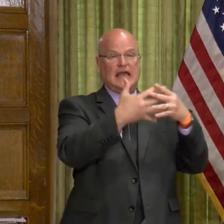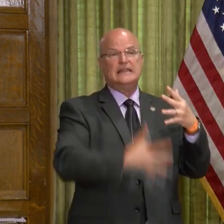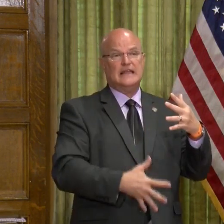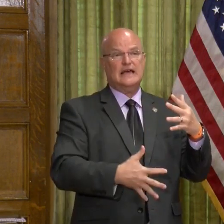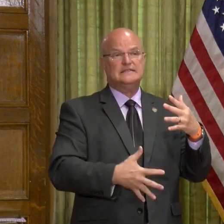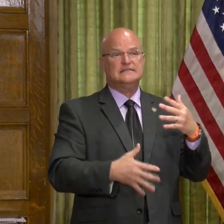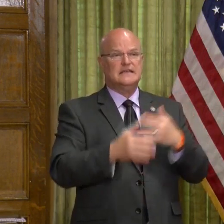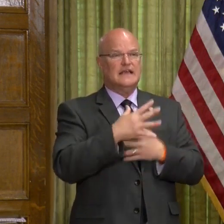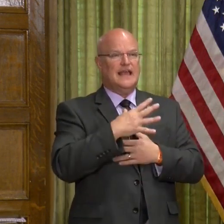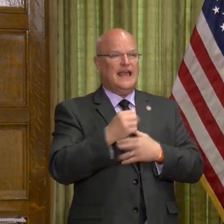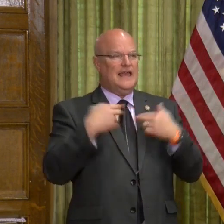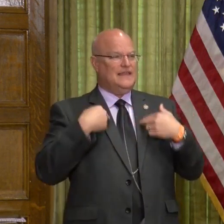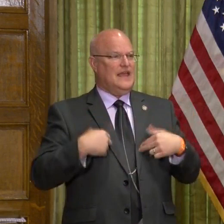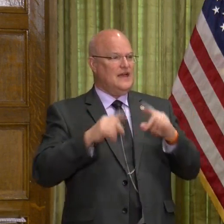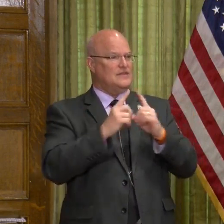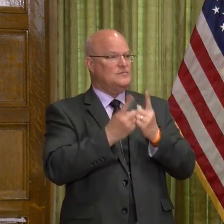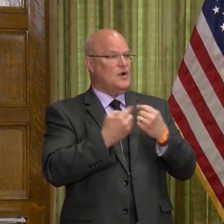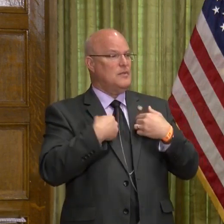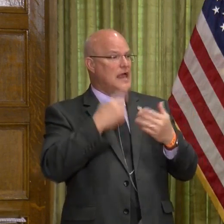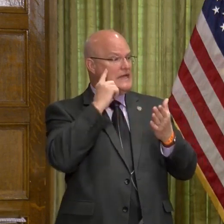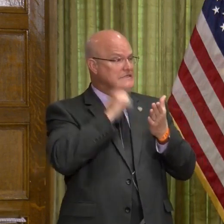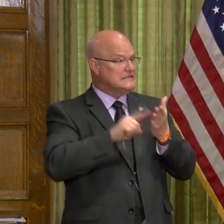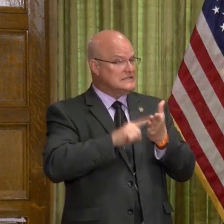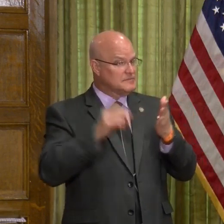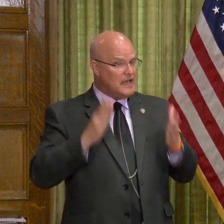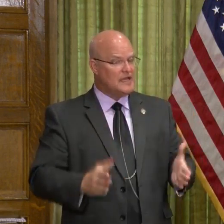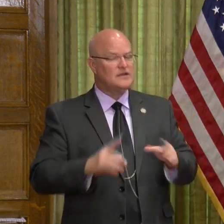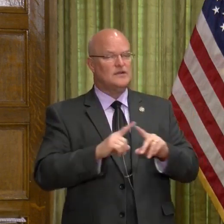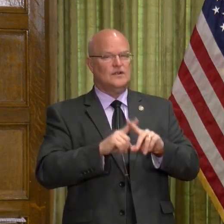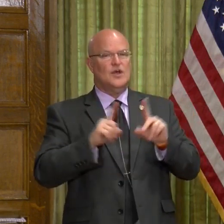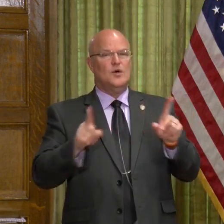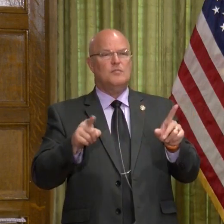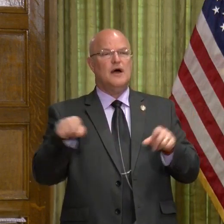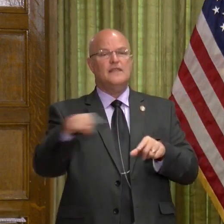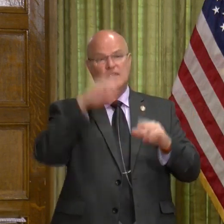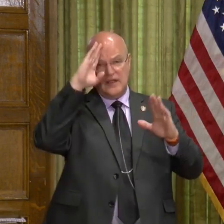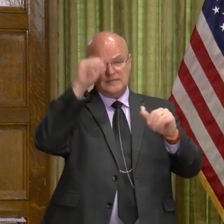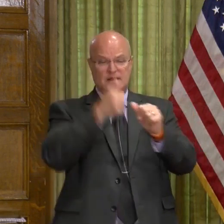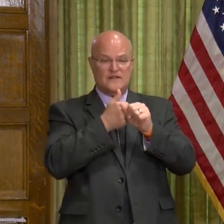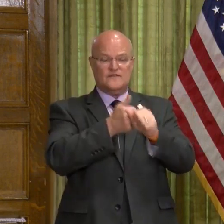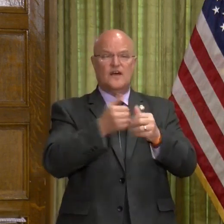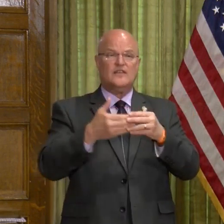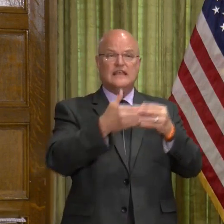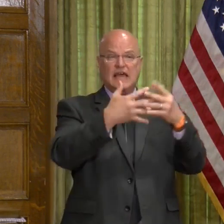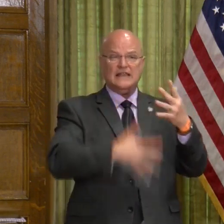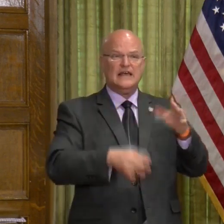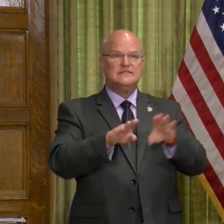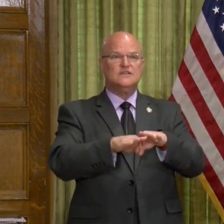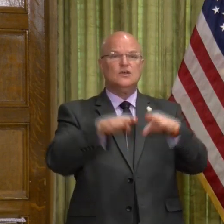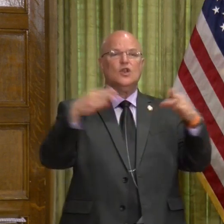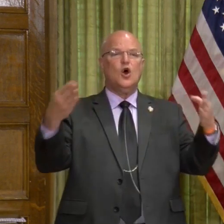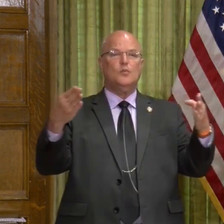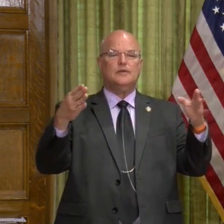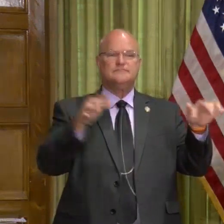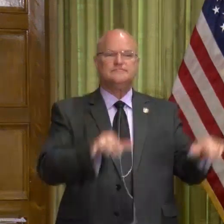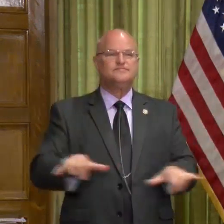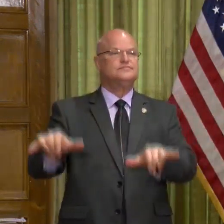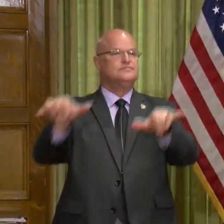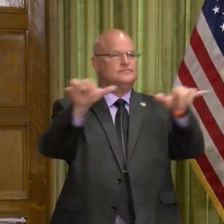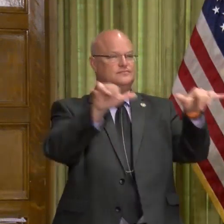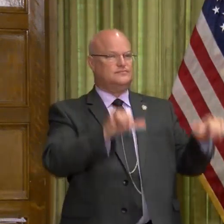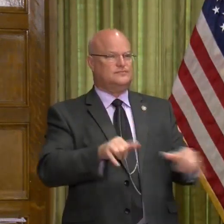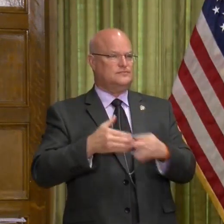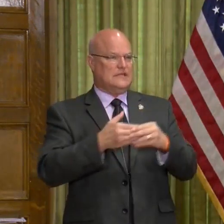and the health department has inspectors, but they're expected to follow these guidelines and open up consistent with those